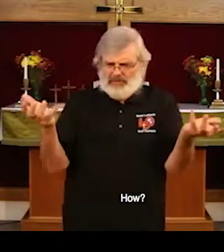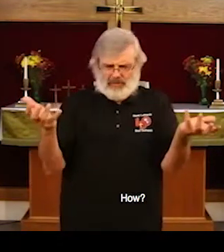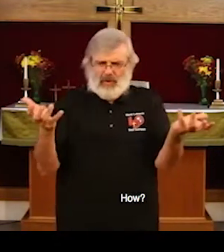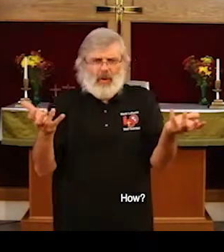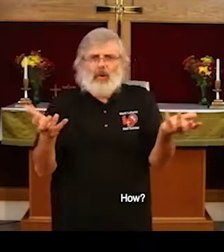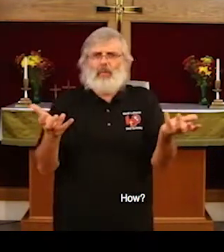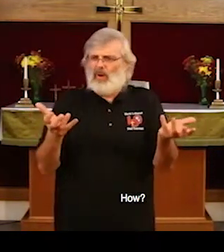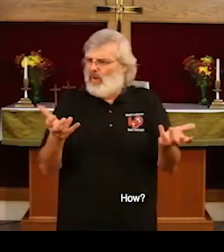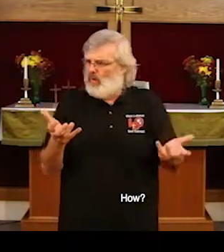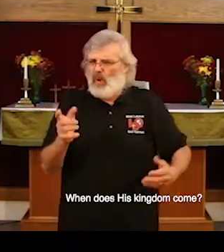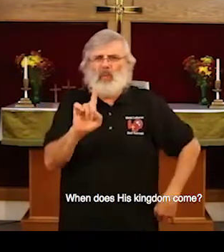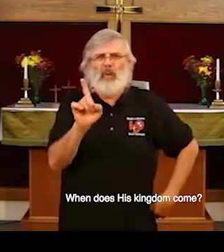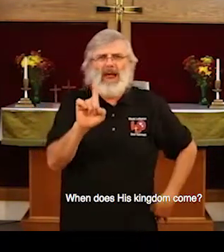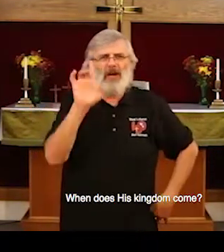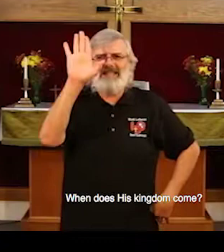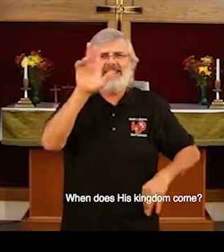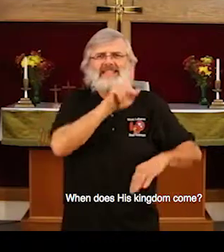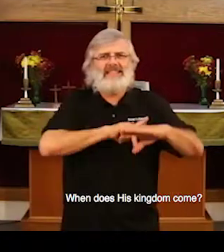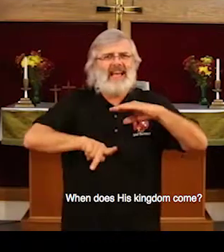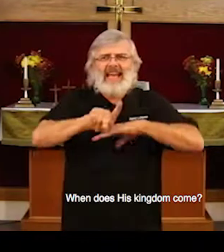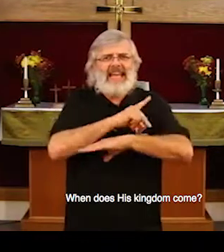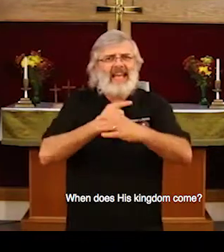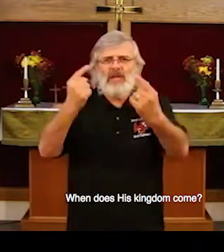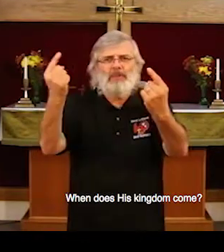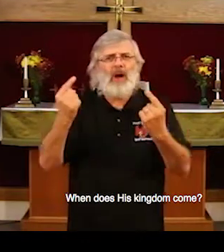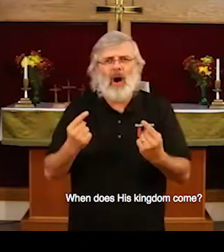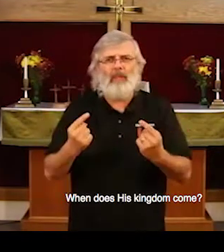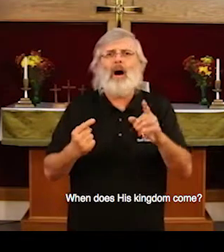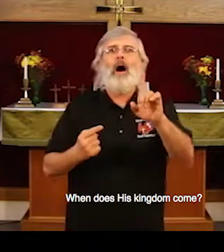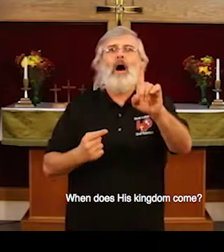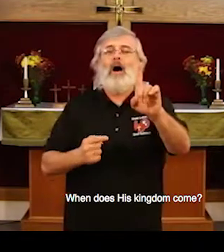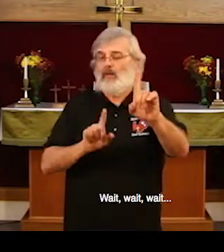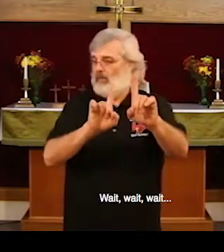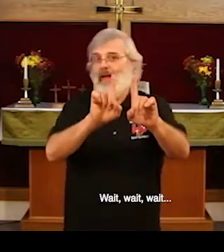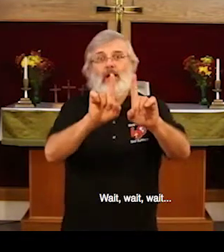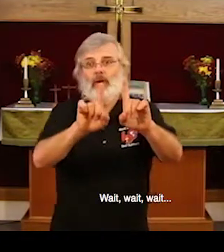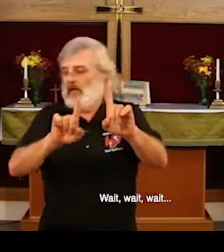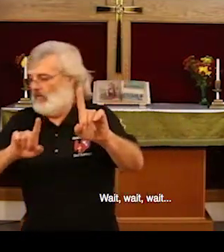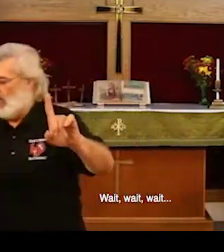where does his kingdom come? Wait, wait, wait.